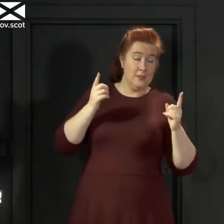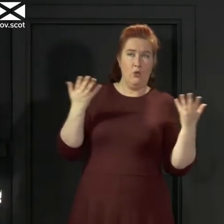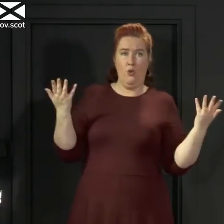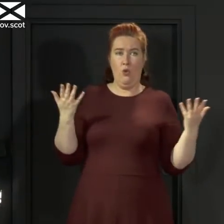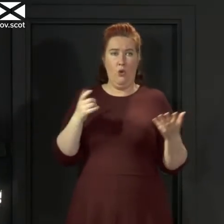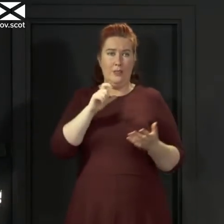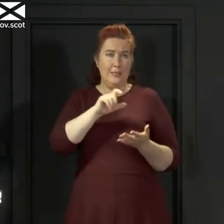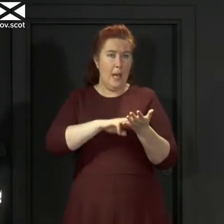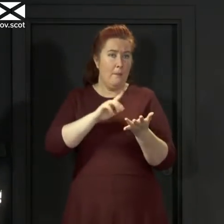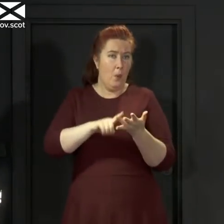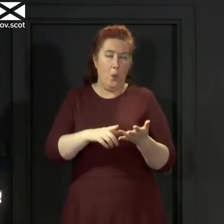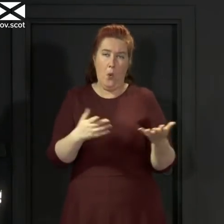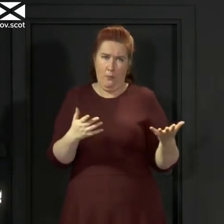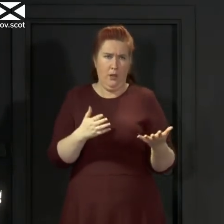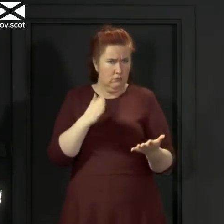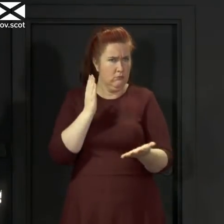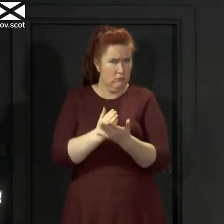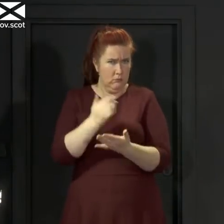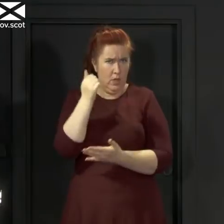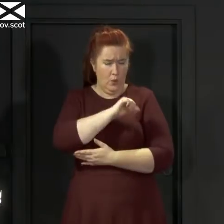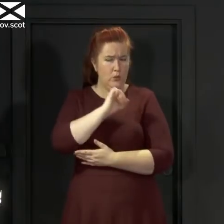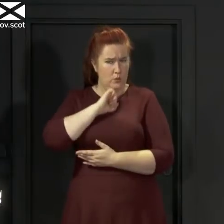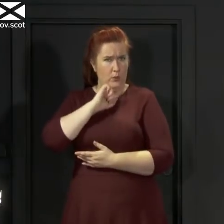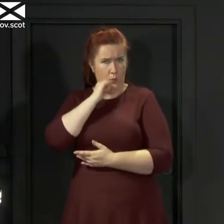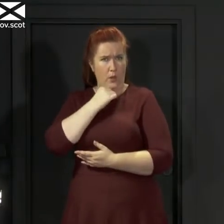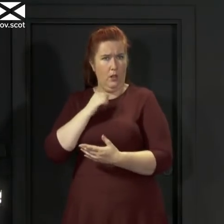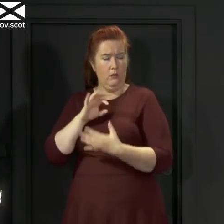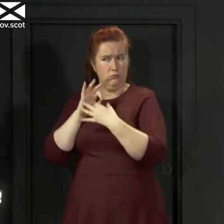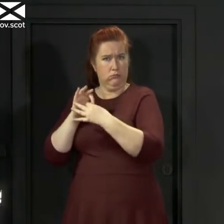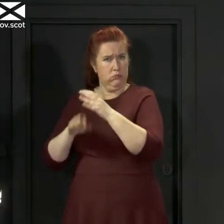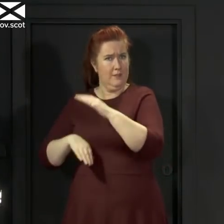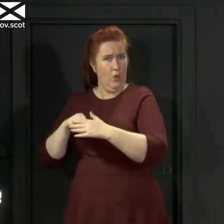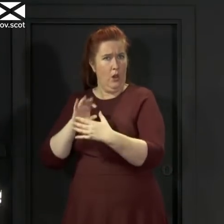officer or other officials but absolutely we would want to cooperate fully